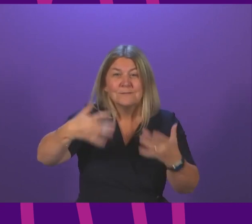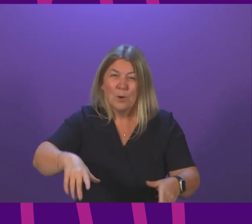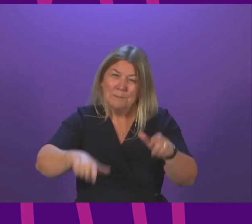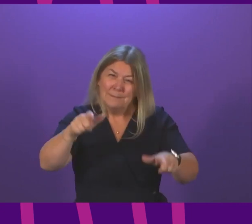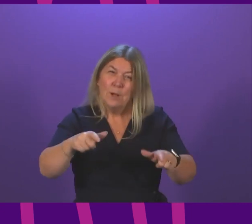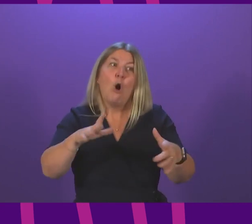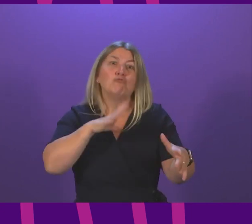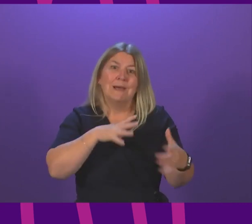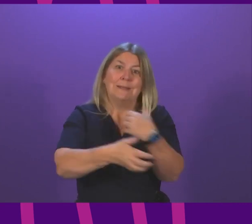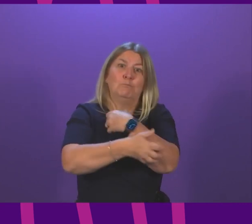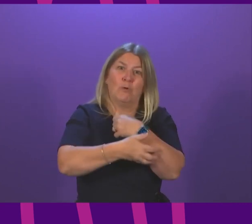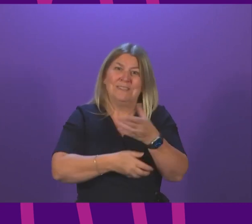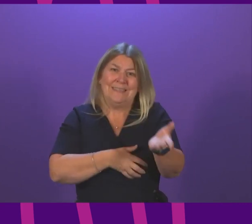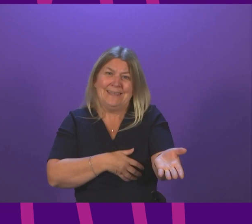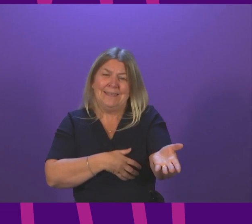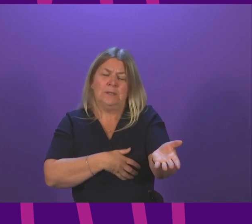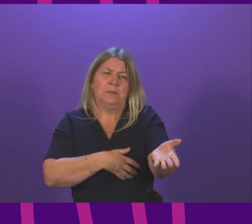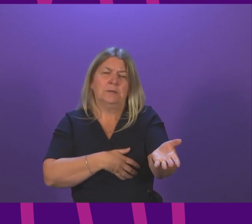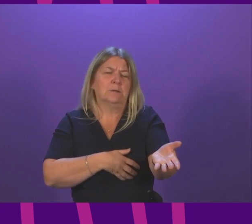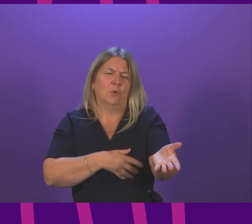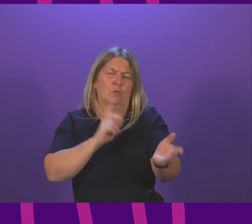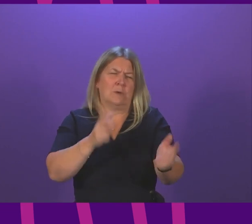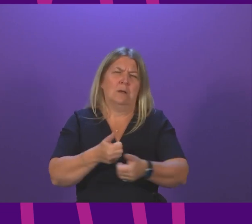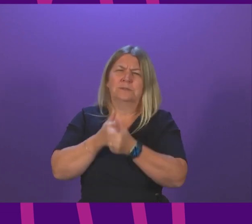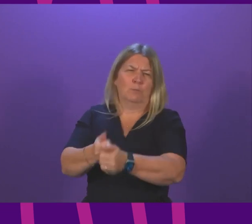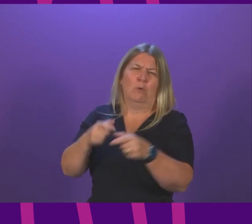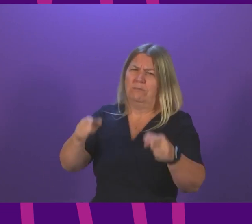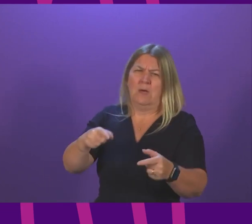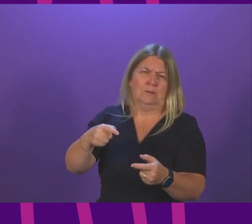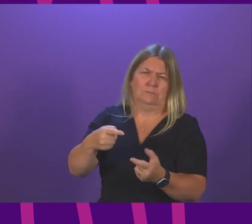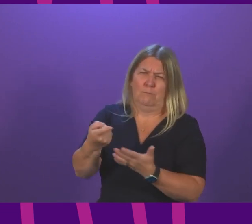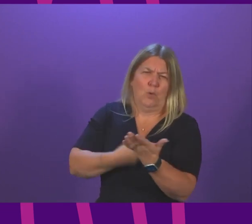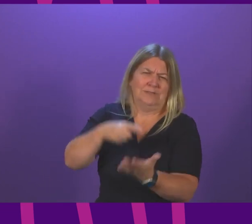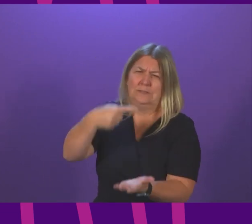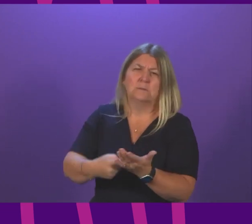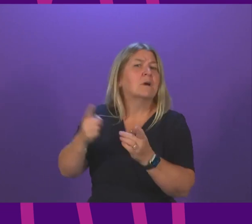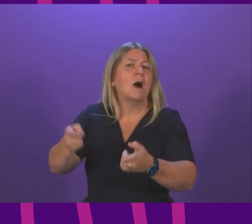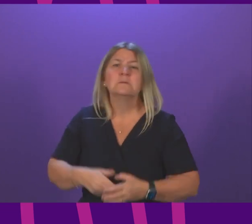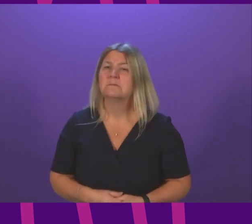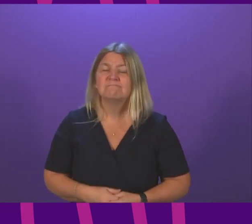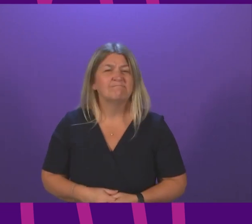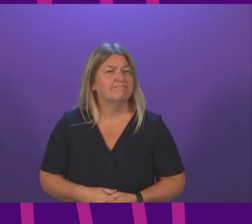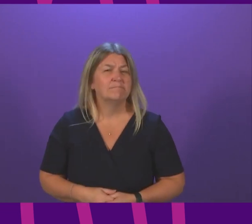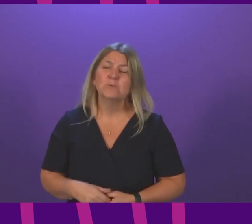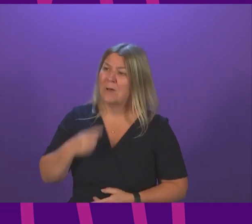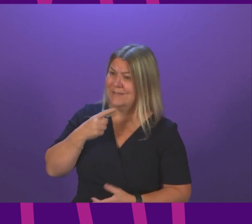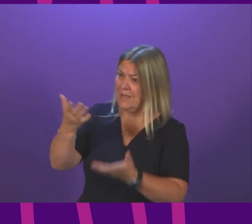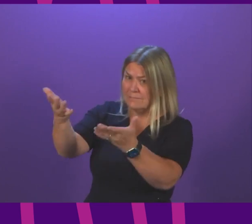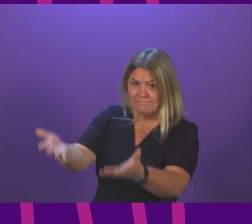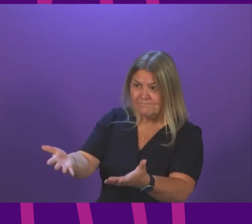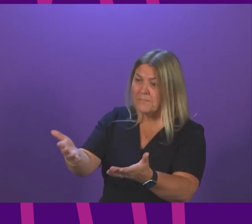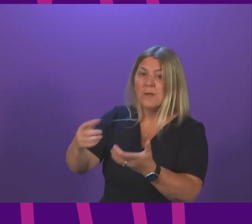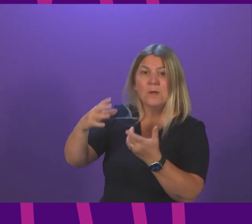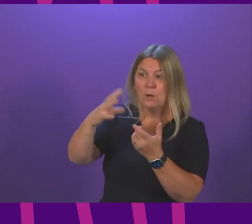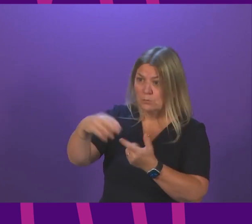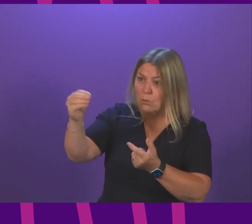the country simply cannot be defended in any way shape or form and I do say to the Conservatives here if Douglas Ross wants